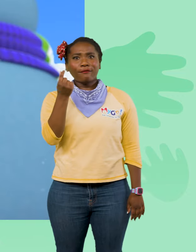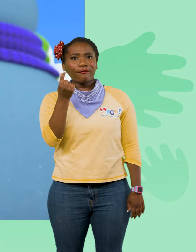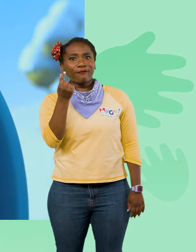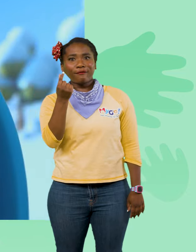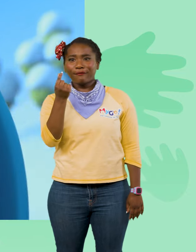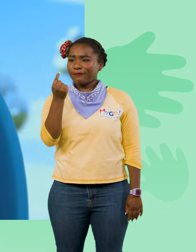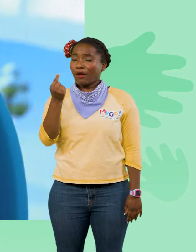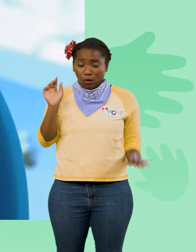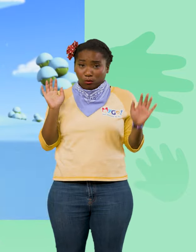Whoa.